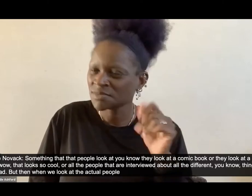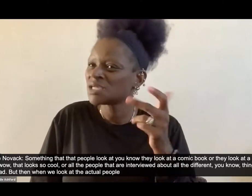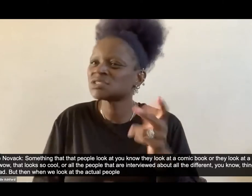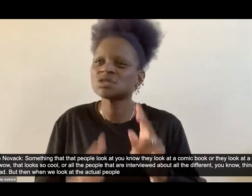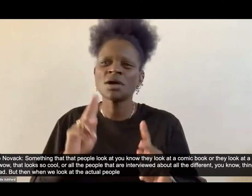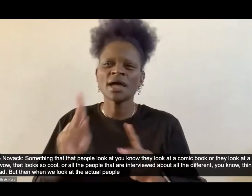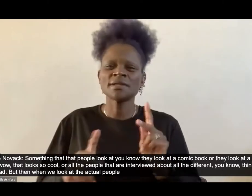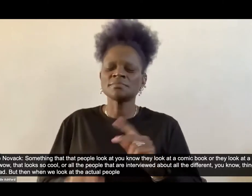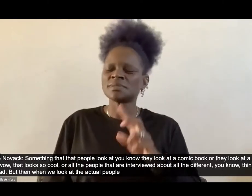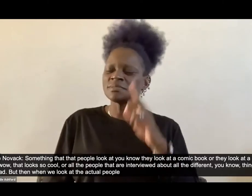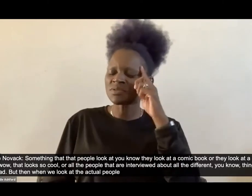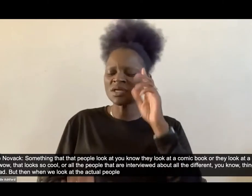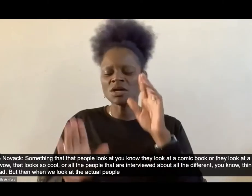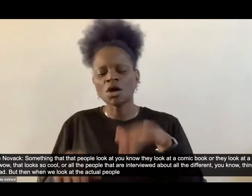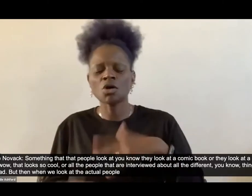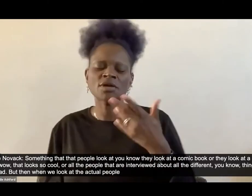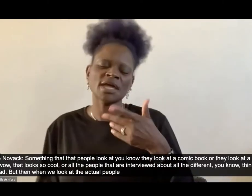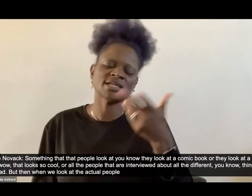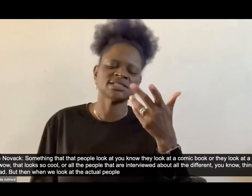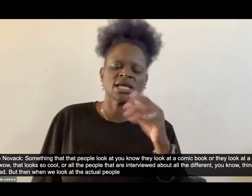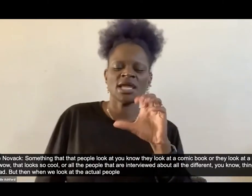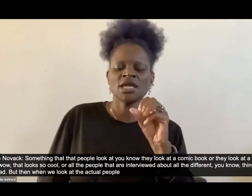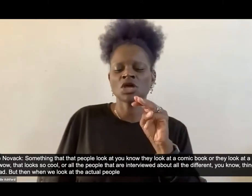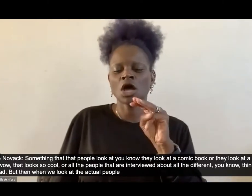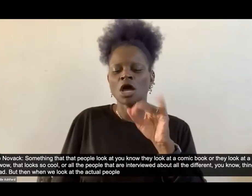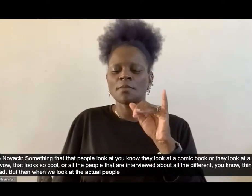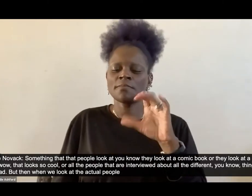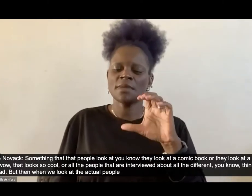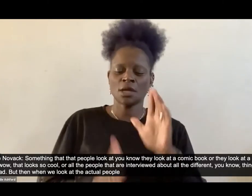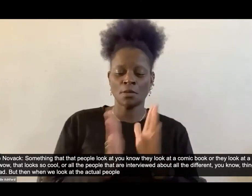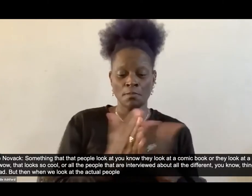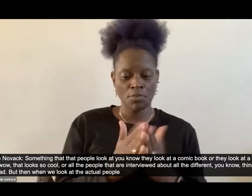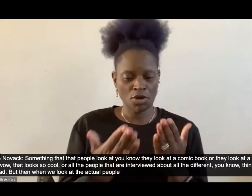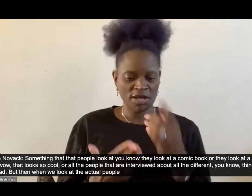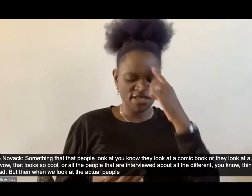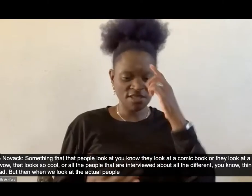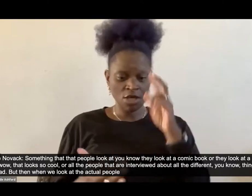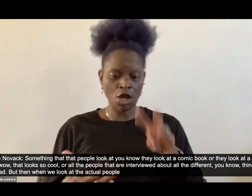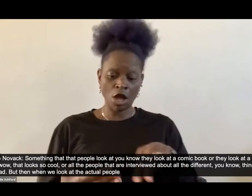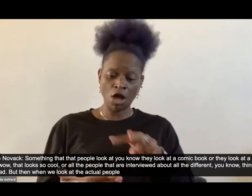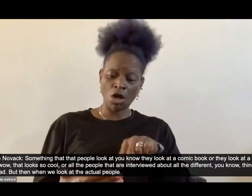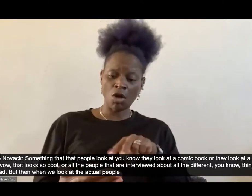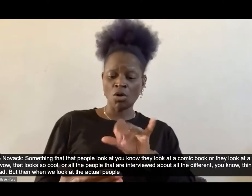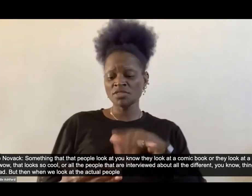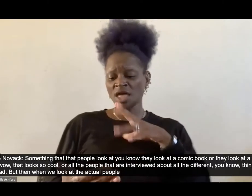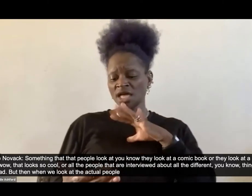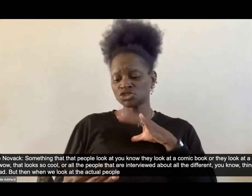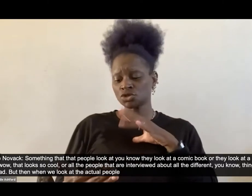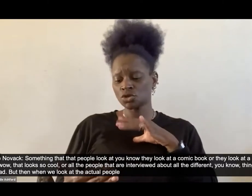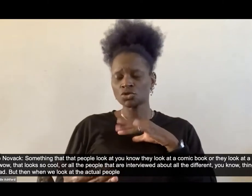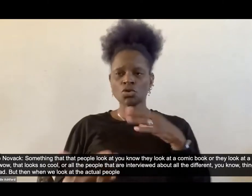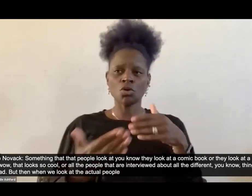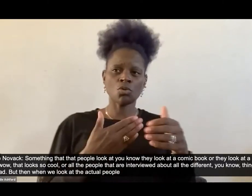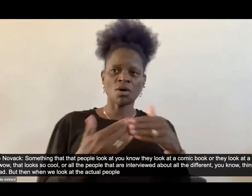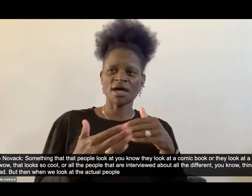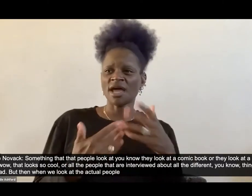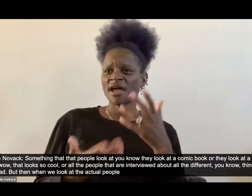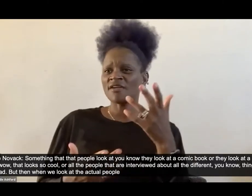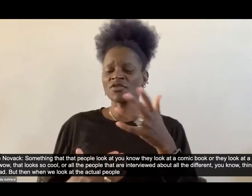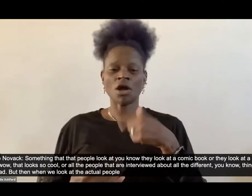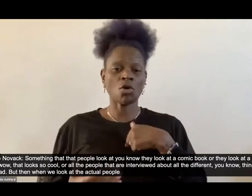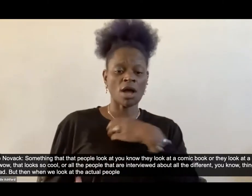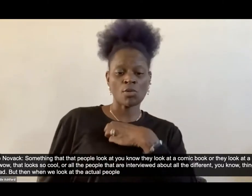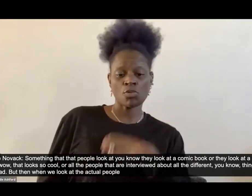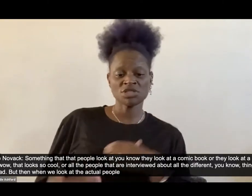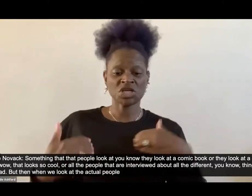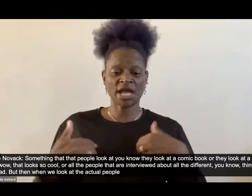you they look at a comic book or they look at a movie and they think, wow, that looks so cool. Or all the people that are interviewed about all the different, you know, things that they wish they had.